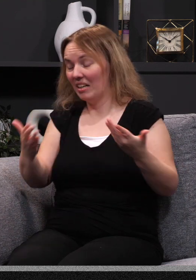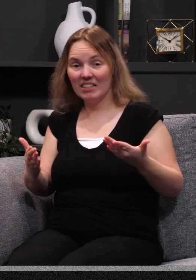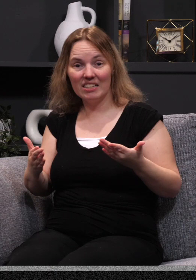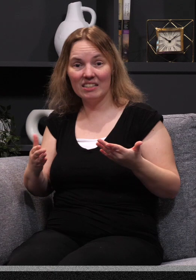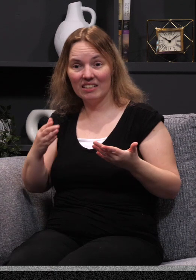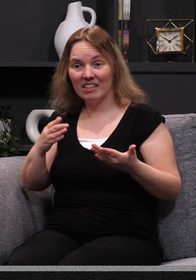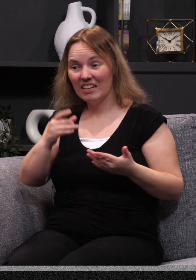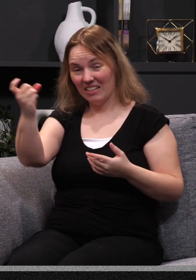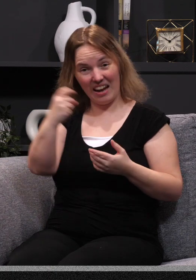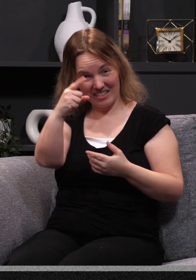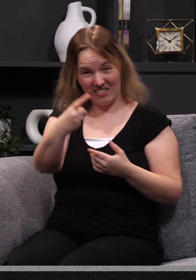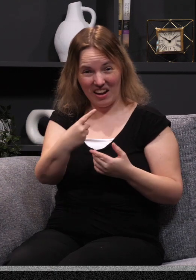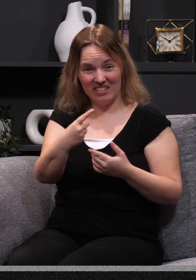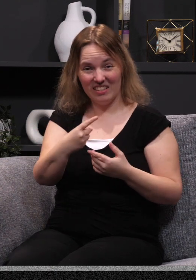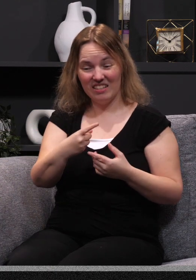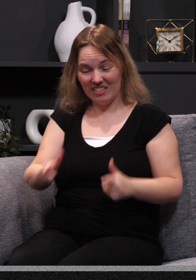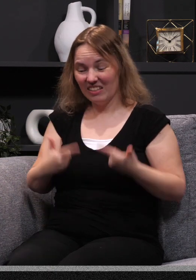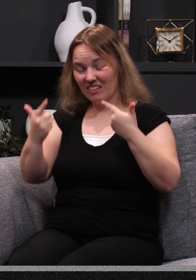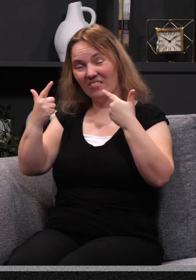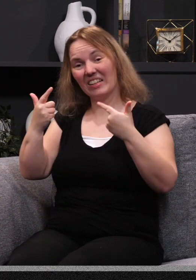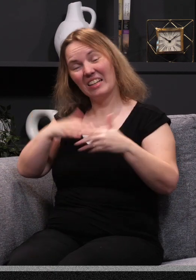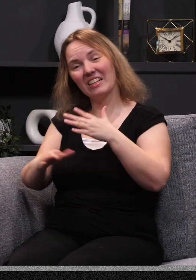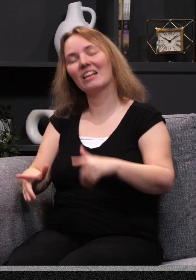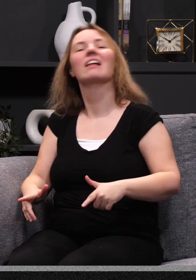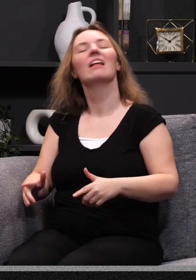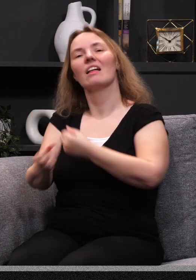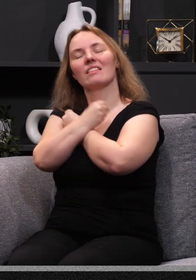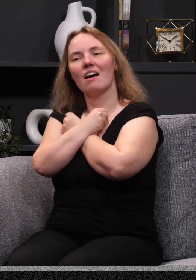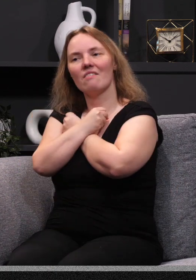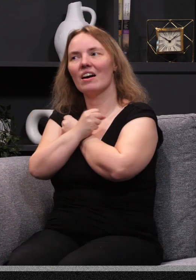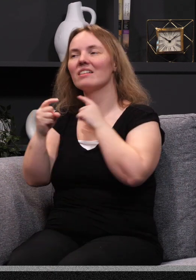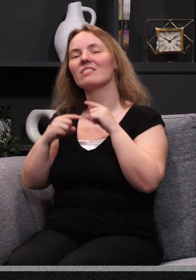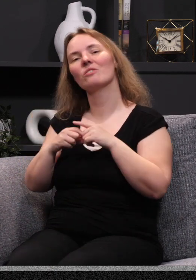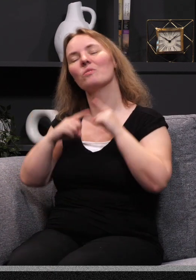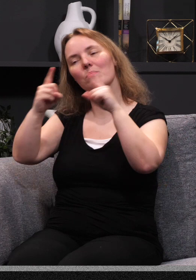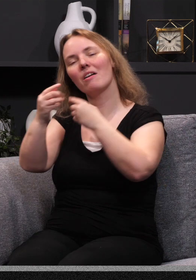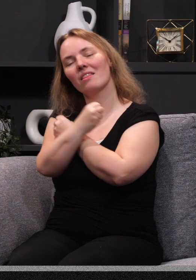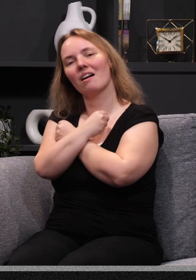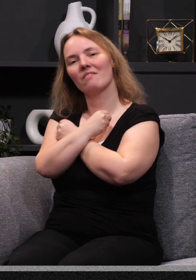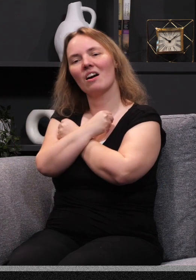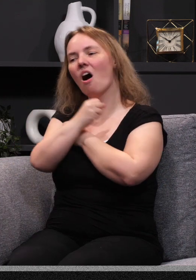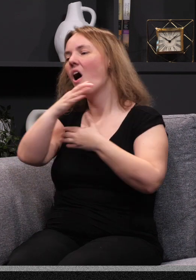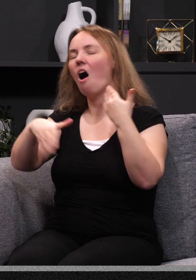asks of us to live in love, to respond in love, to love him, all of that is out of the